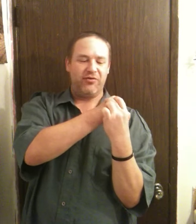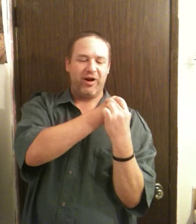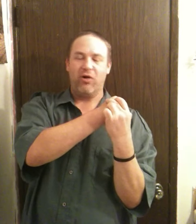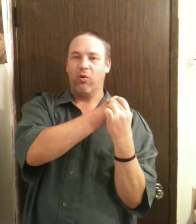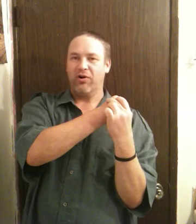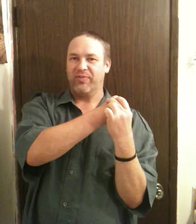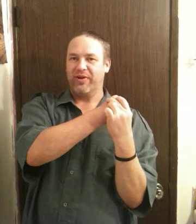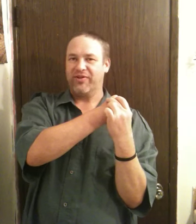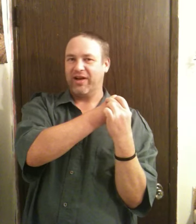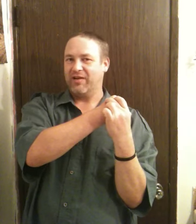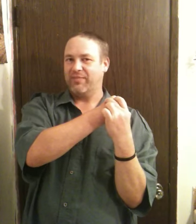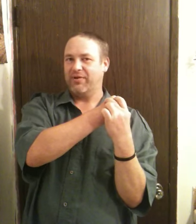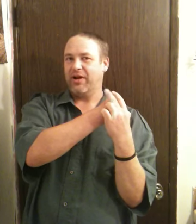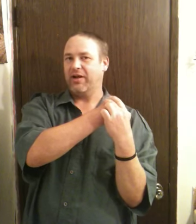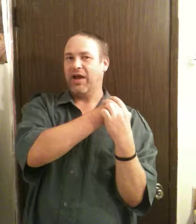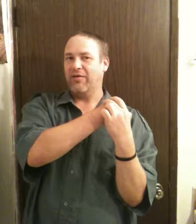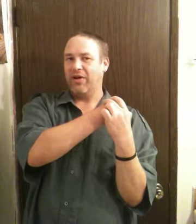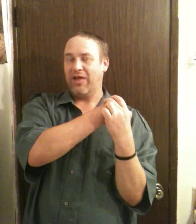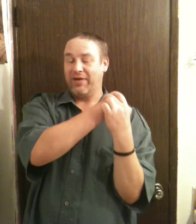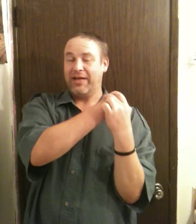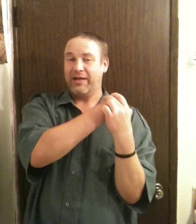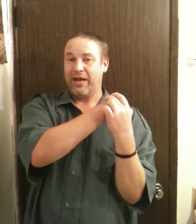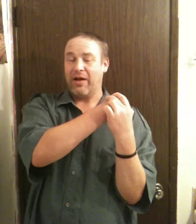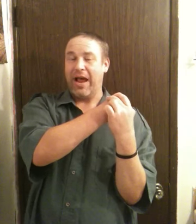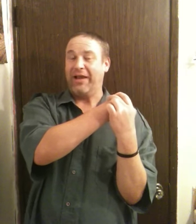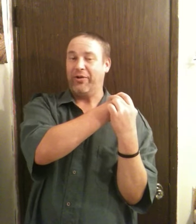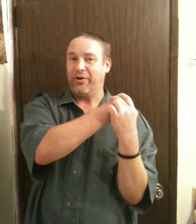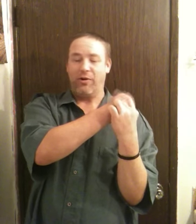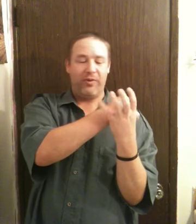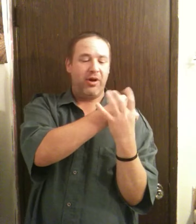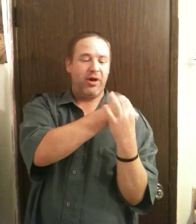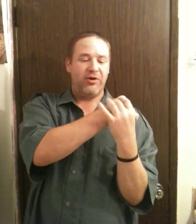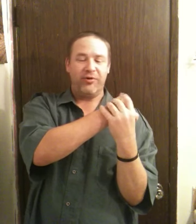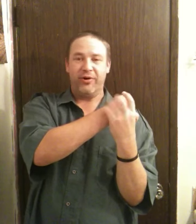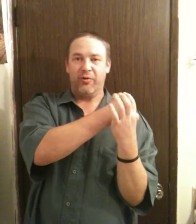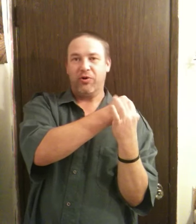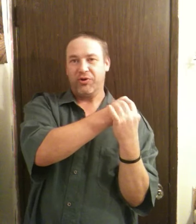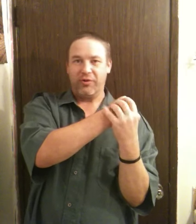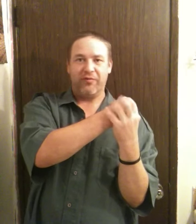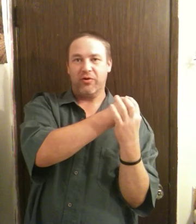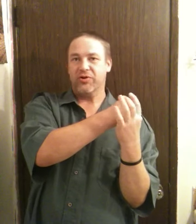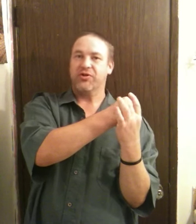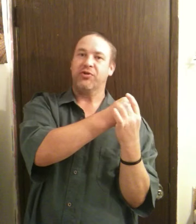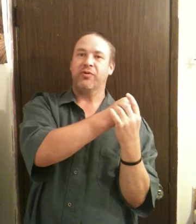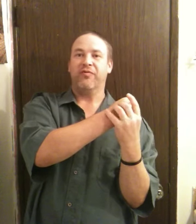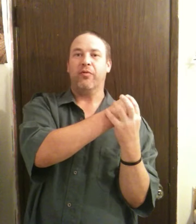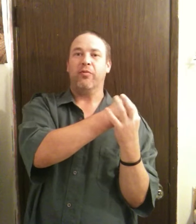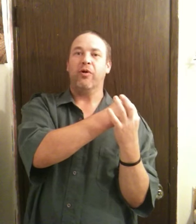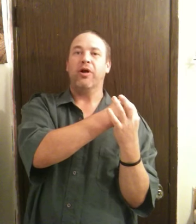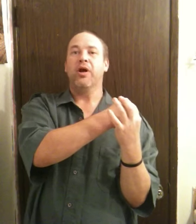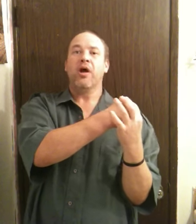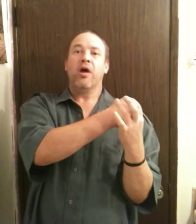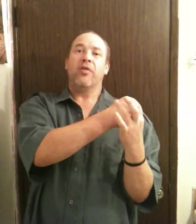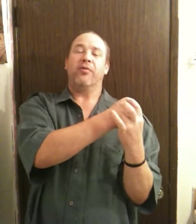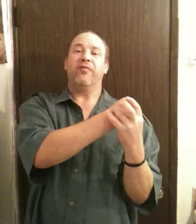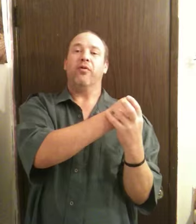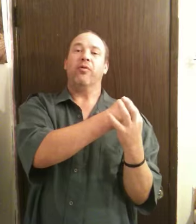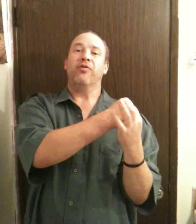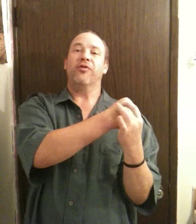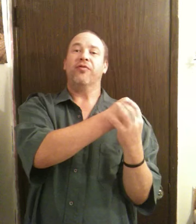try chords, but you're not going to have any idea of how accurate you are. But doing your 1, 2, 3, 4, 2, 3, 4, 1, 3, 4, 1, 2,